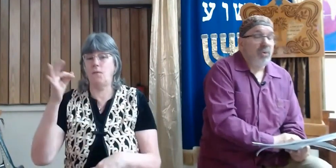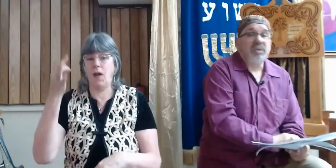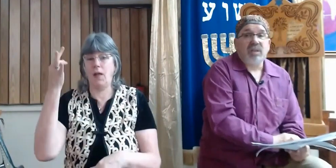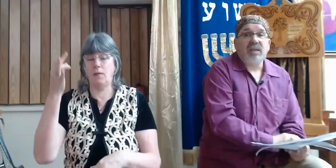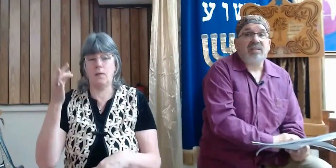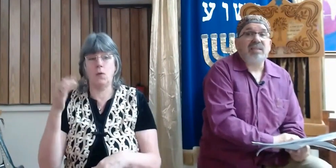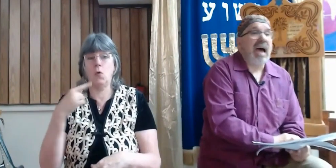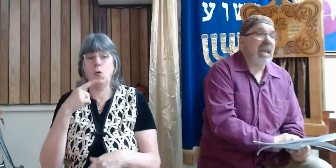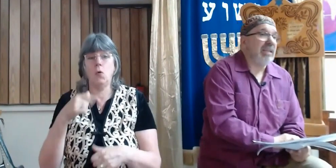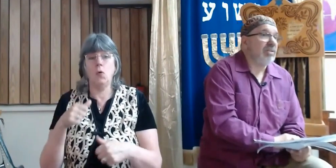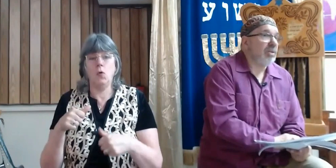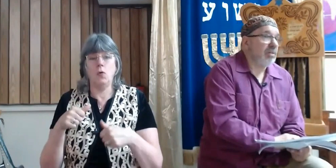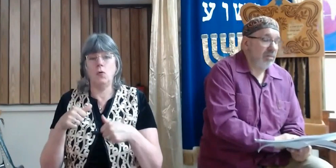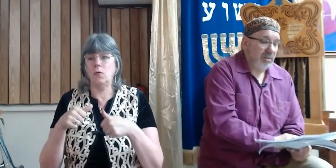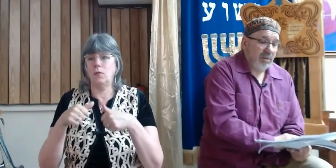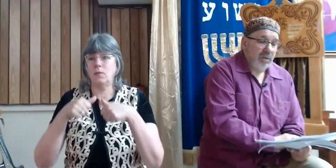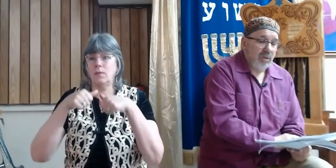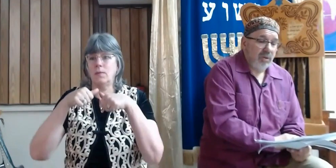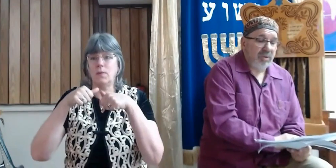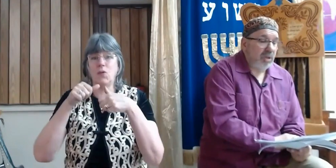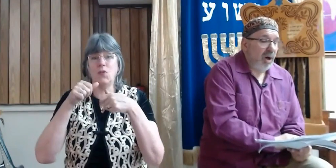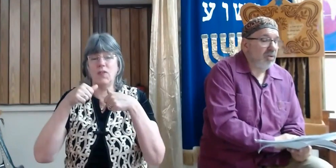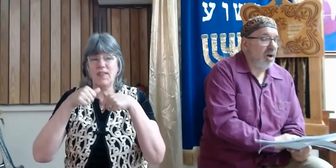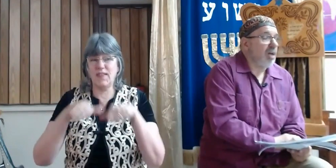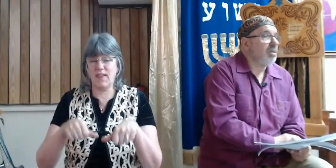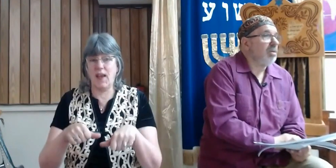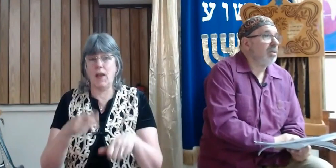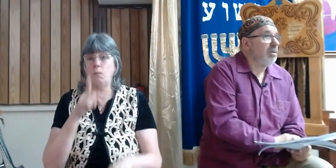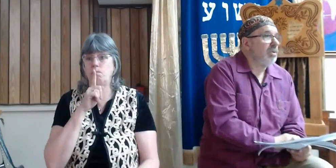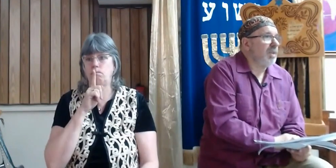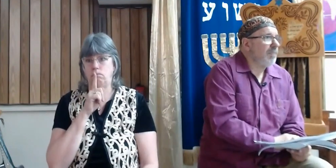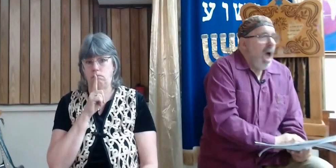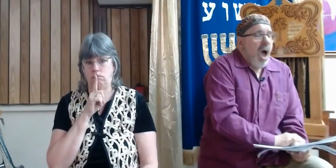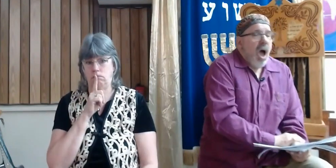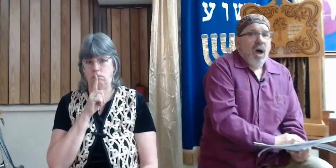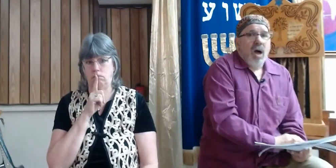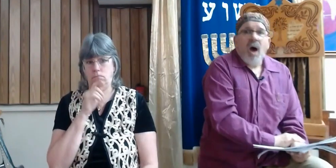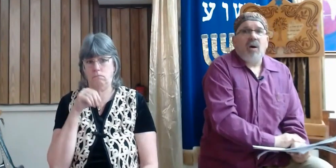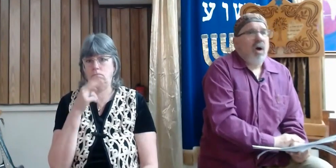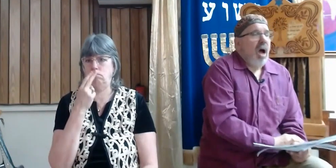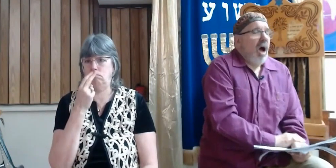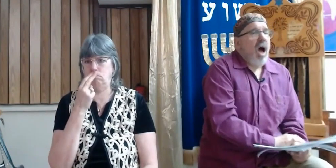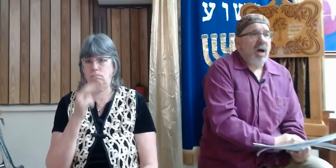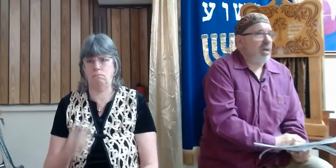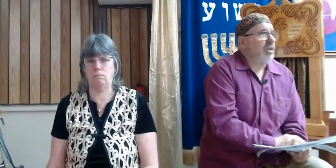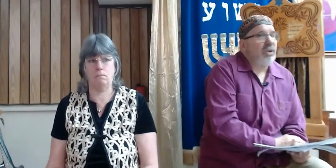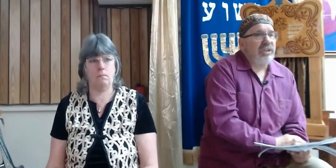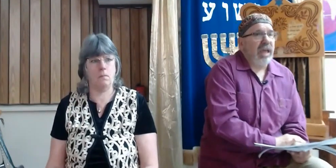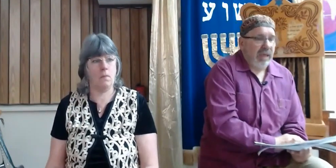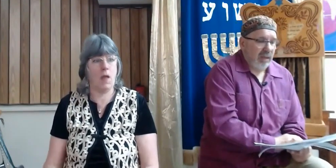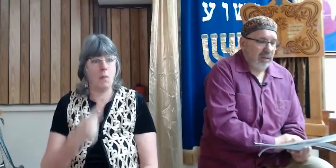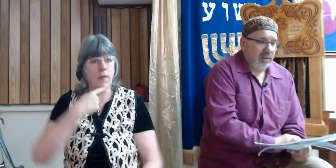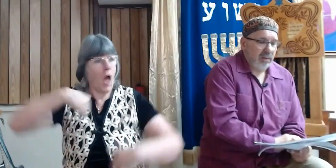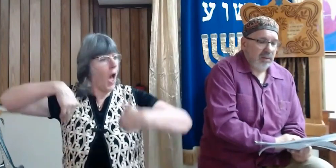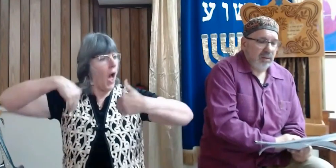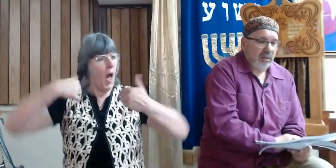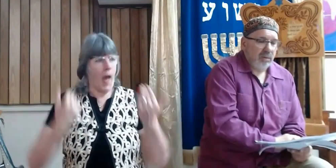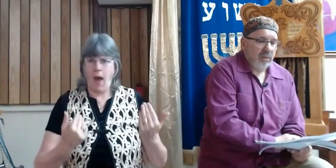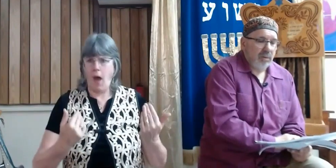who stayed silent during the Holocaust. We said, how, how could they?